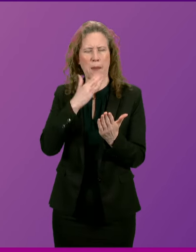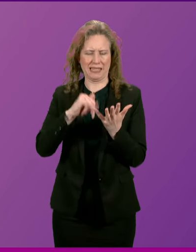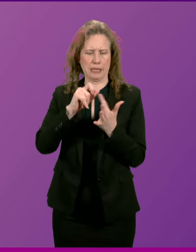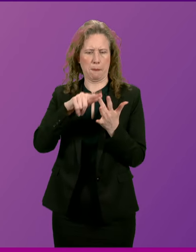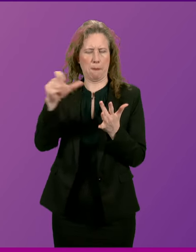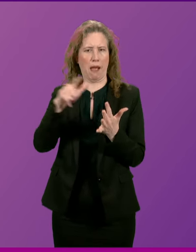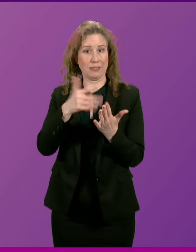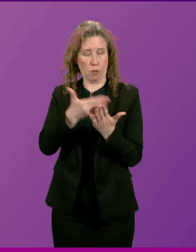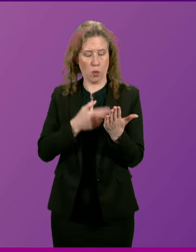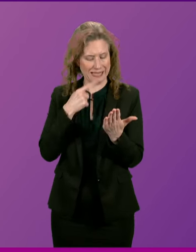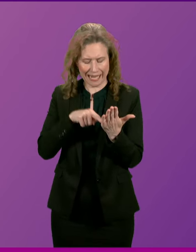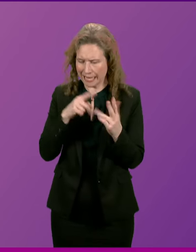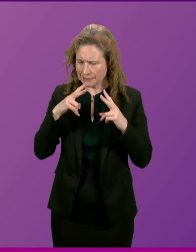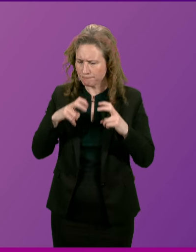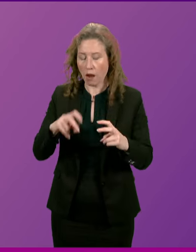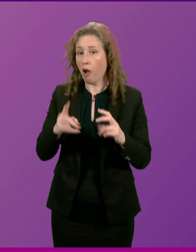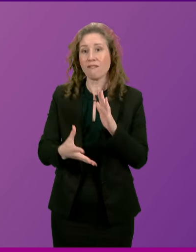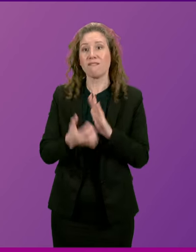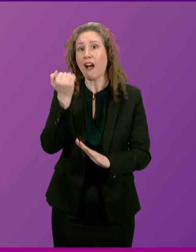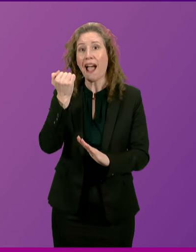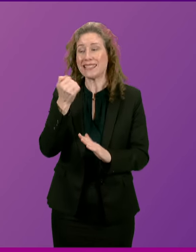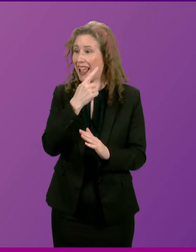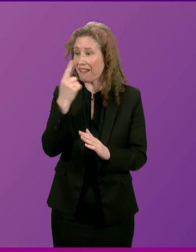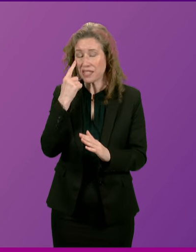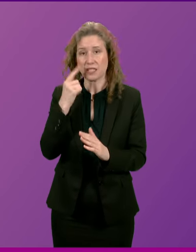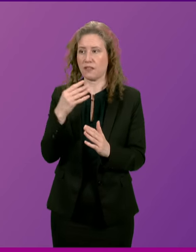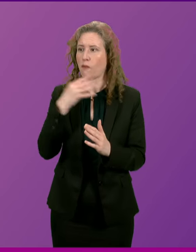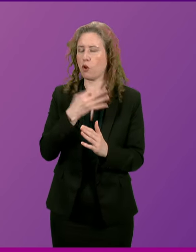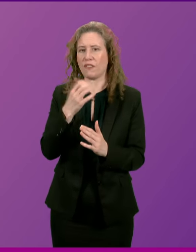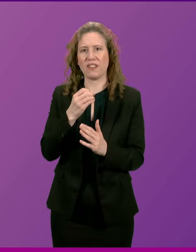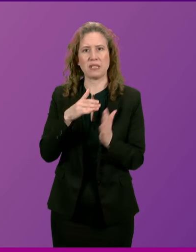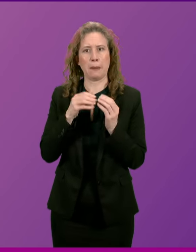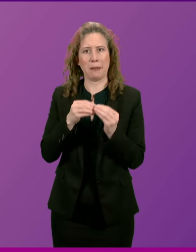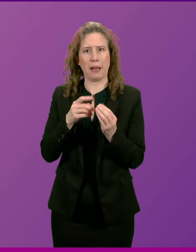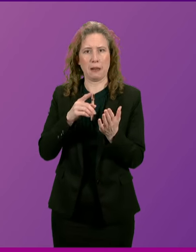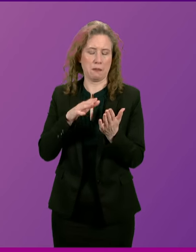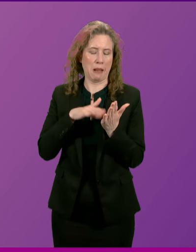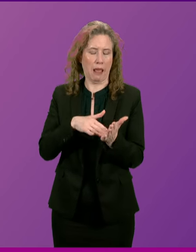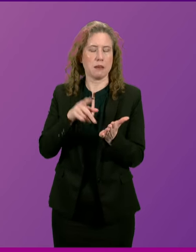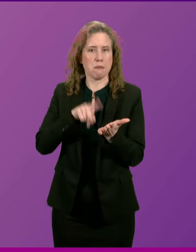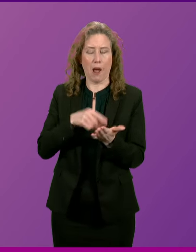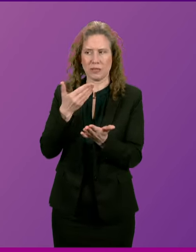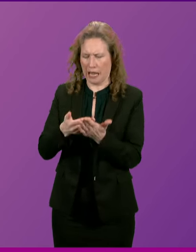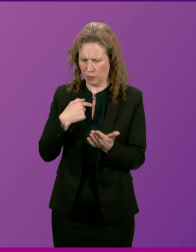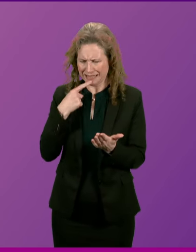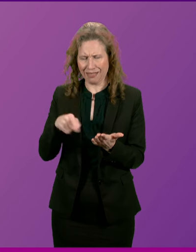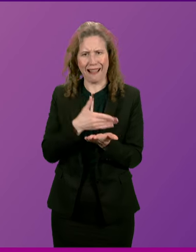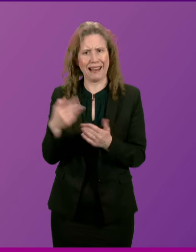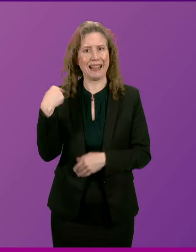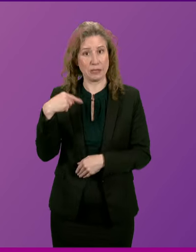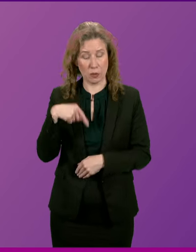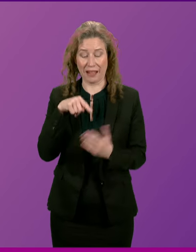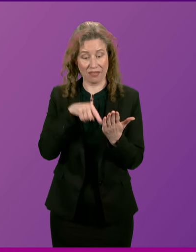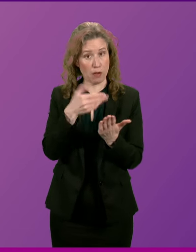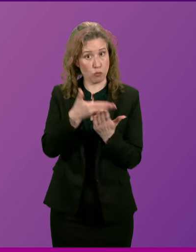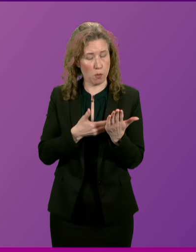not find evidence for the £450 million claim. We said that very clearly earlier this week. And the SPICE